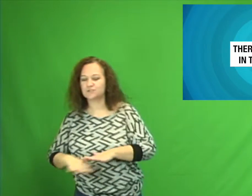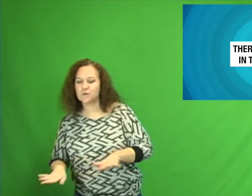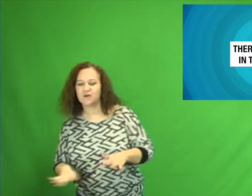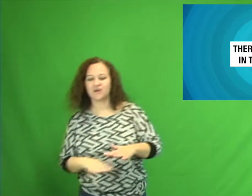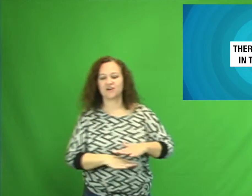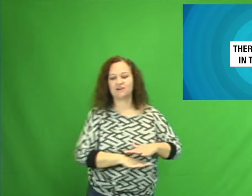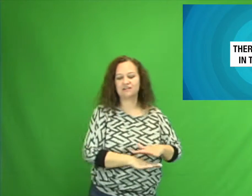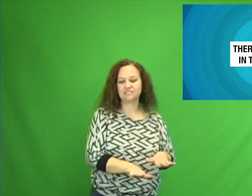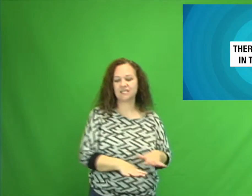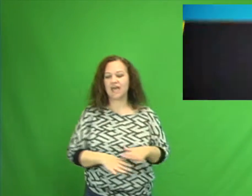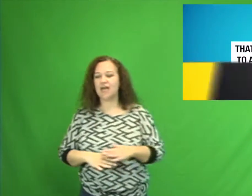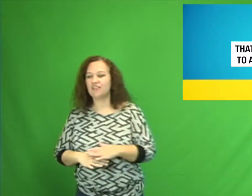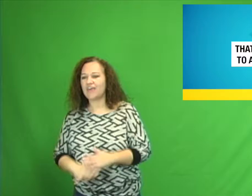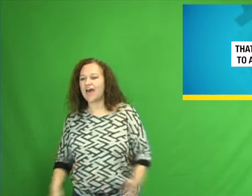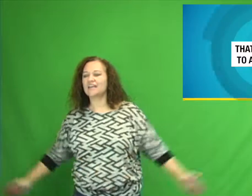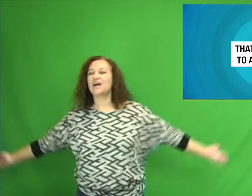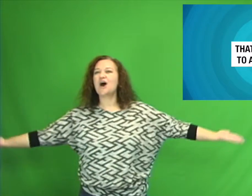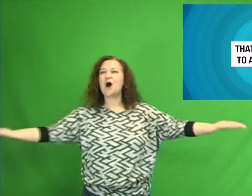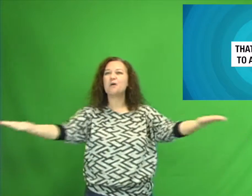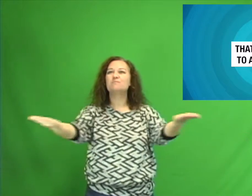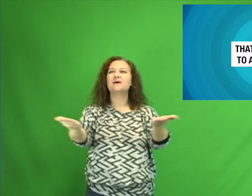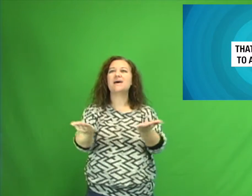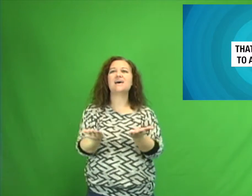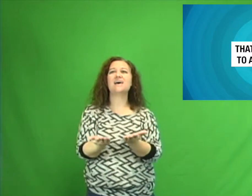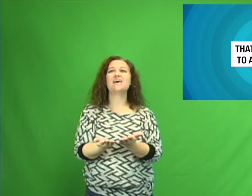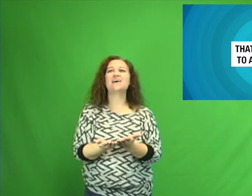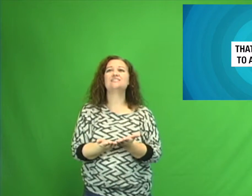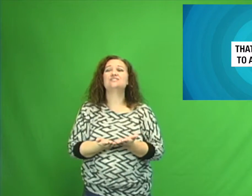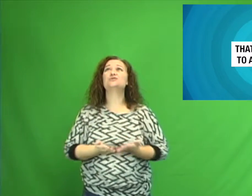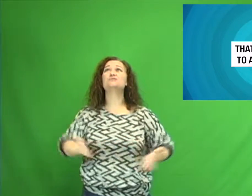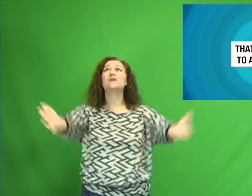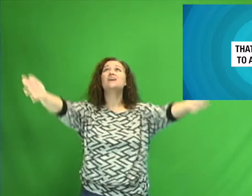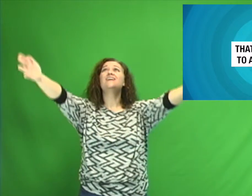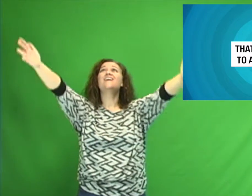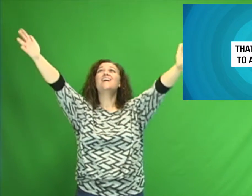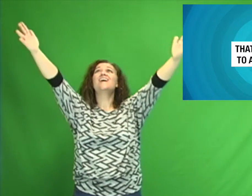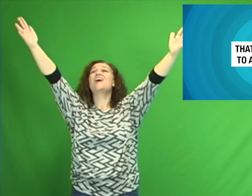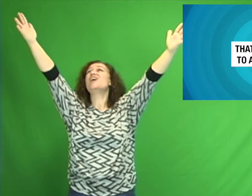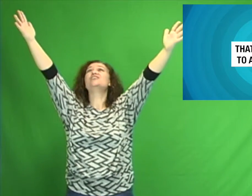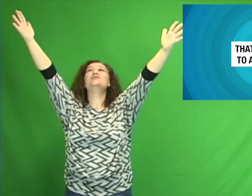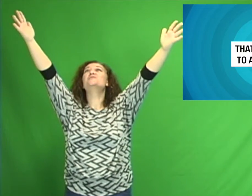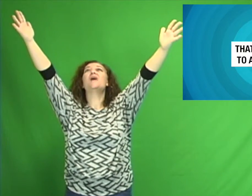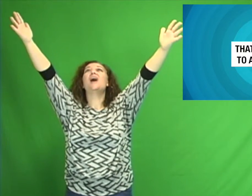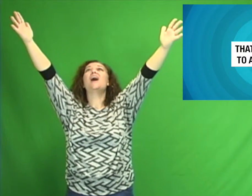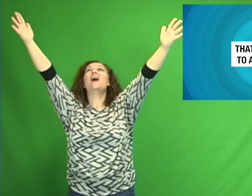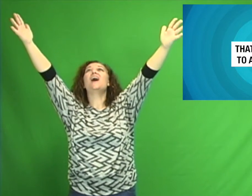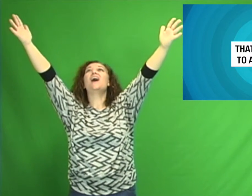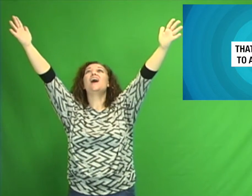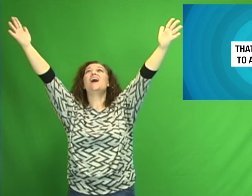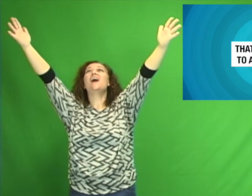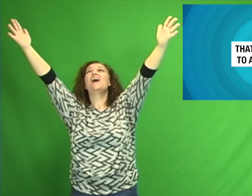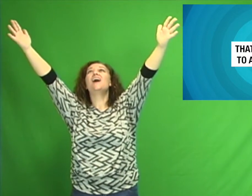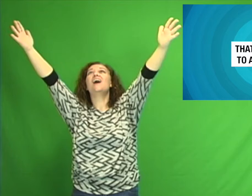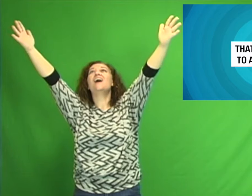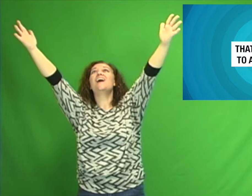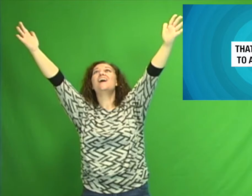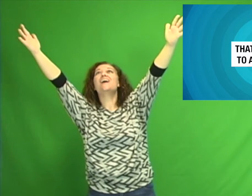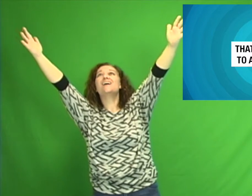in this world nothing in this world you I